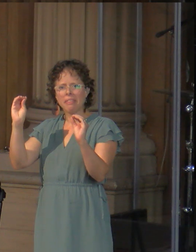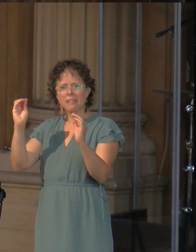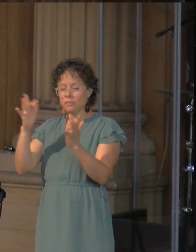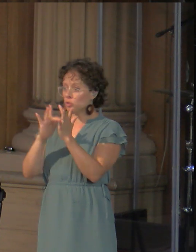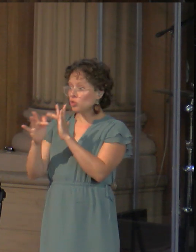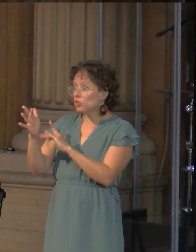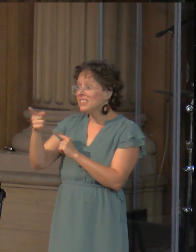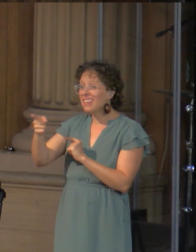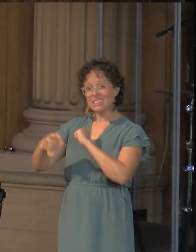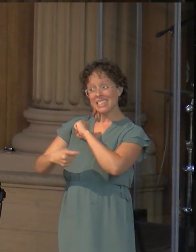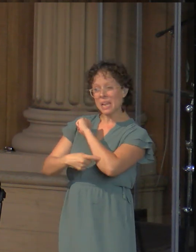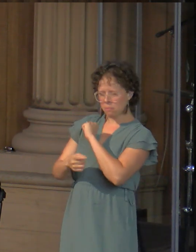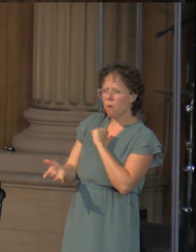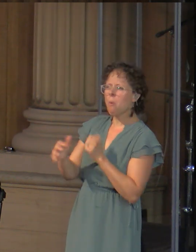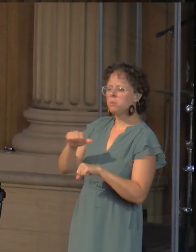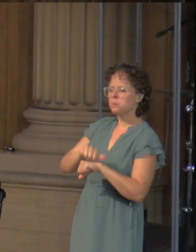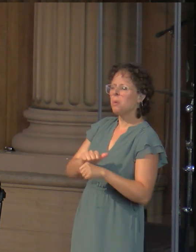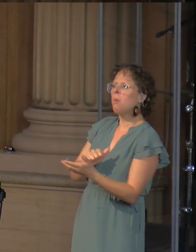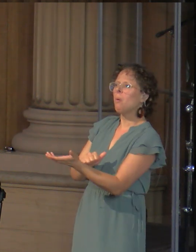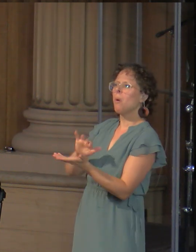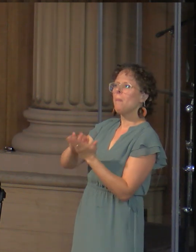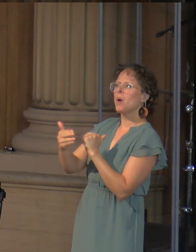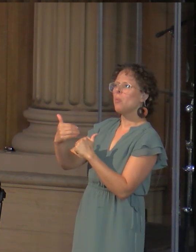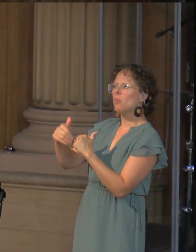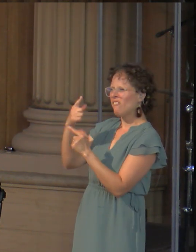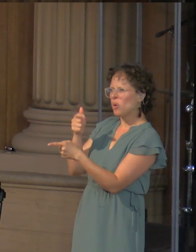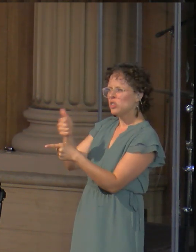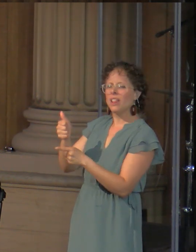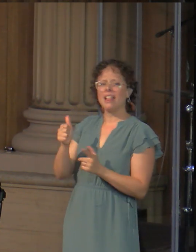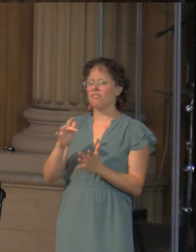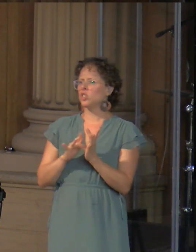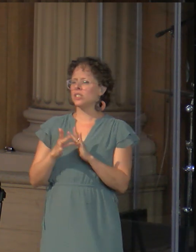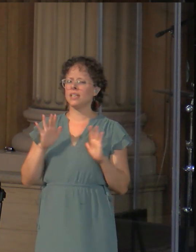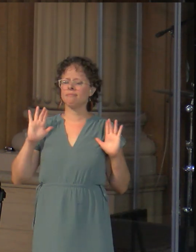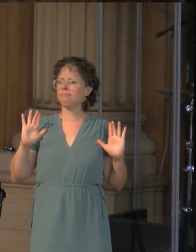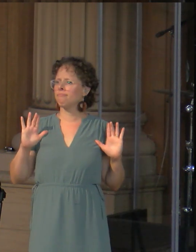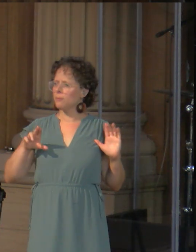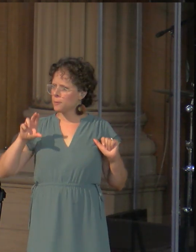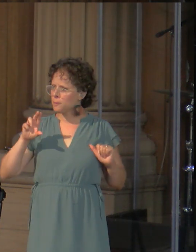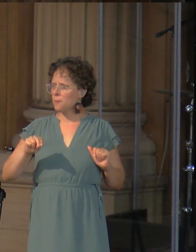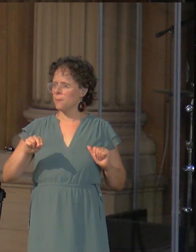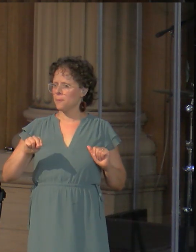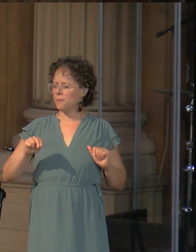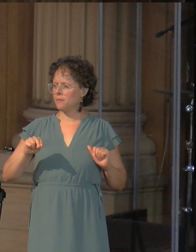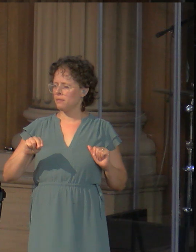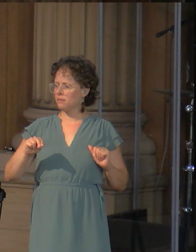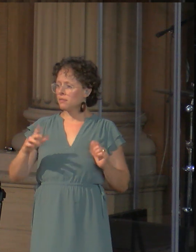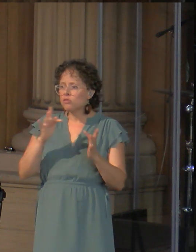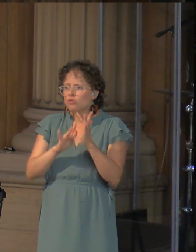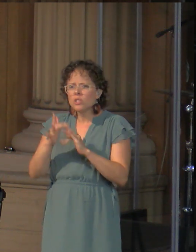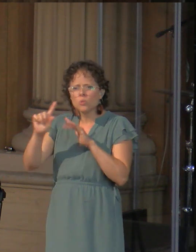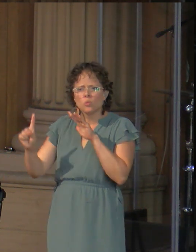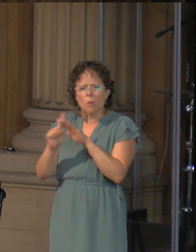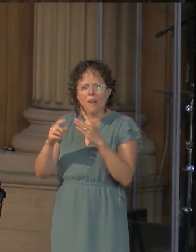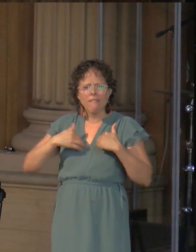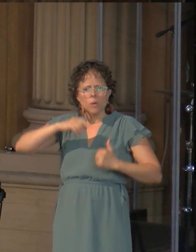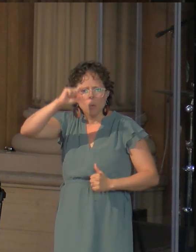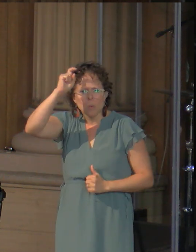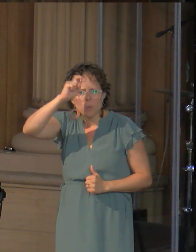to benefit himself. He came only and always to serve. He came with greater wisdom, greater purity, greater power